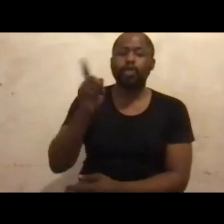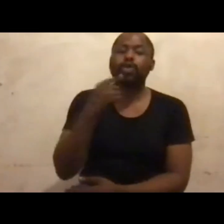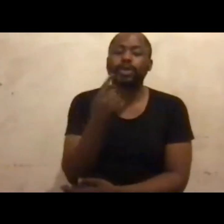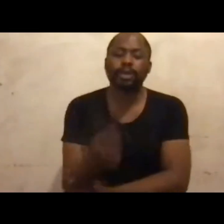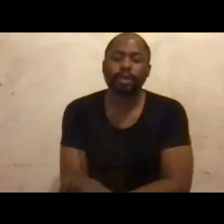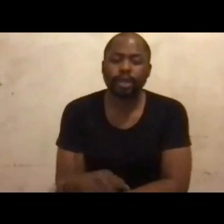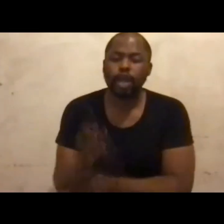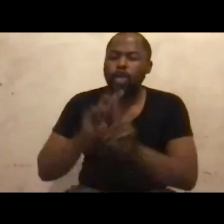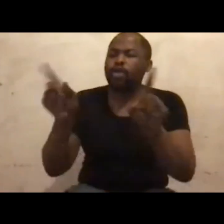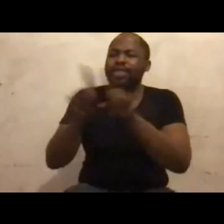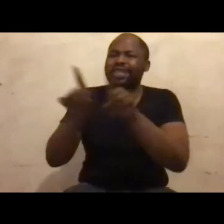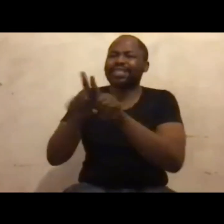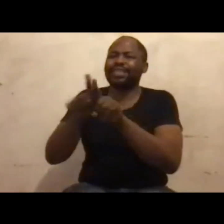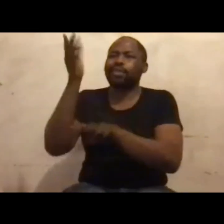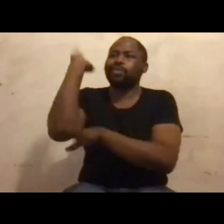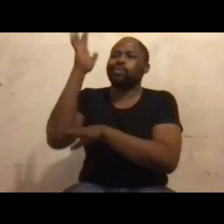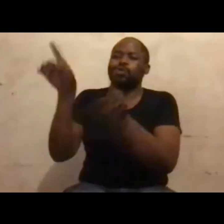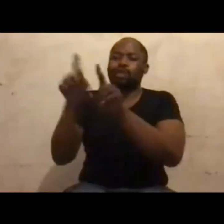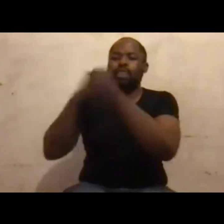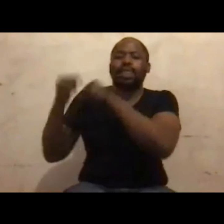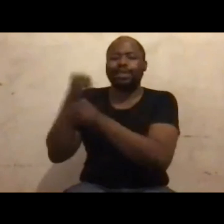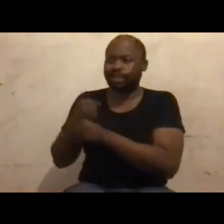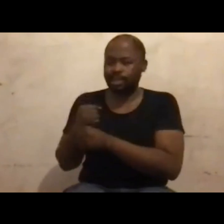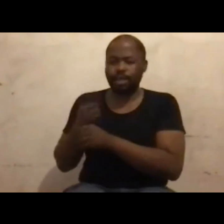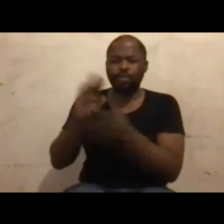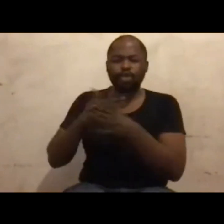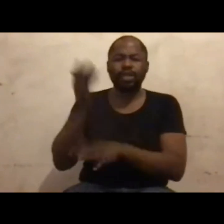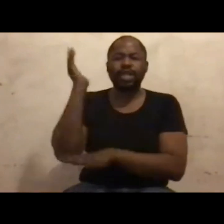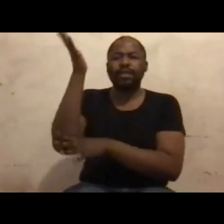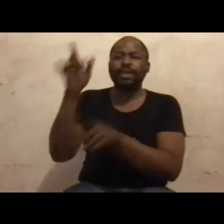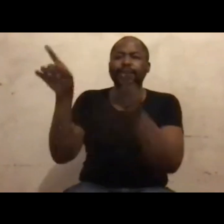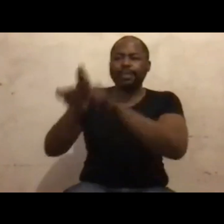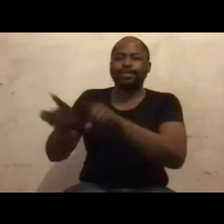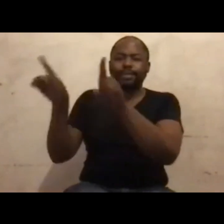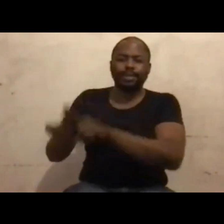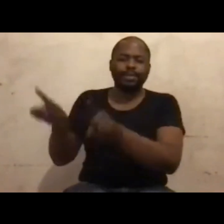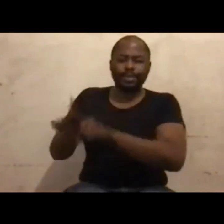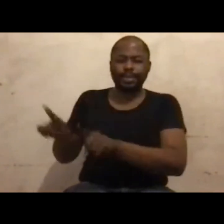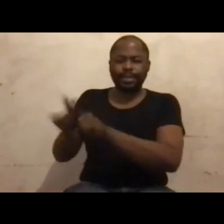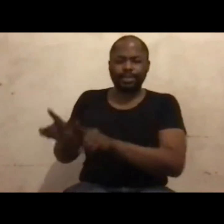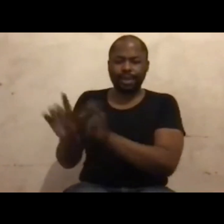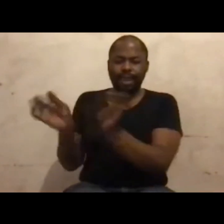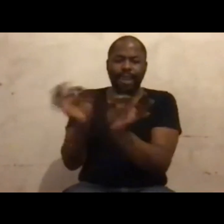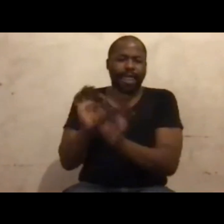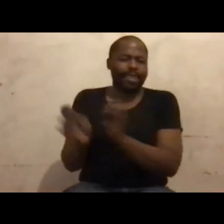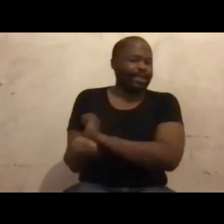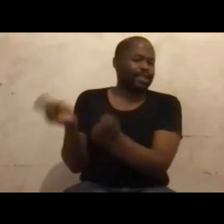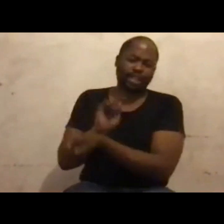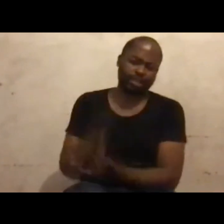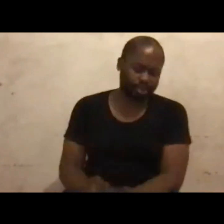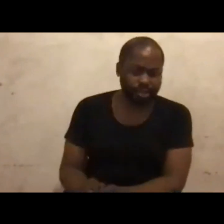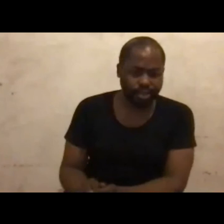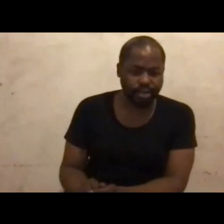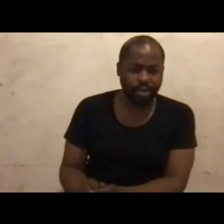last year, because the speech is the same as last year, because nothing has been turned into law. Yeah. if we are to take ourselves